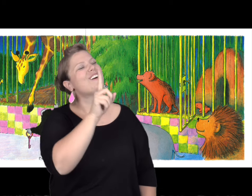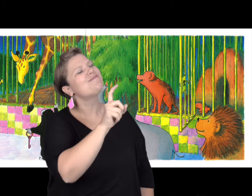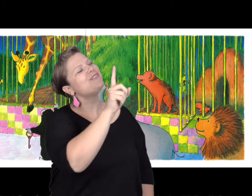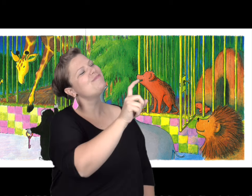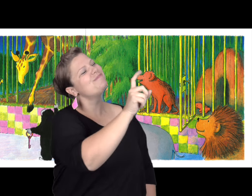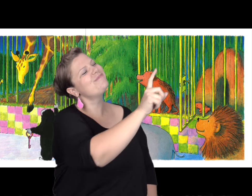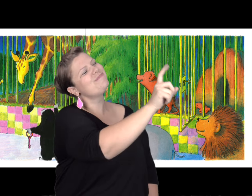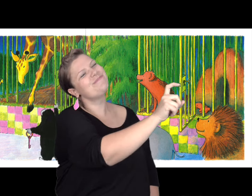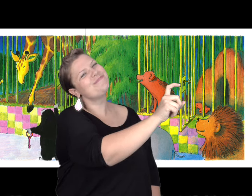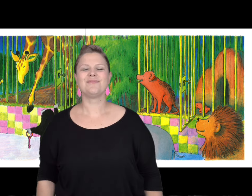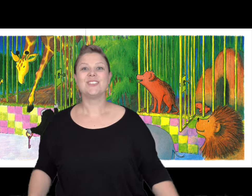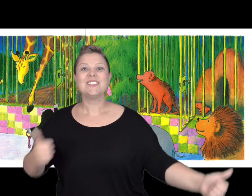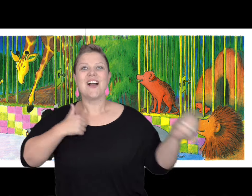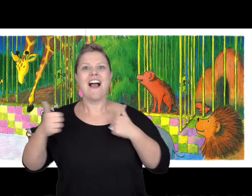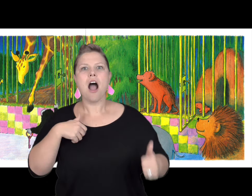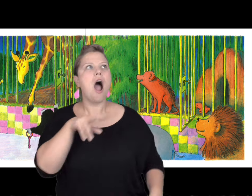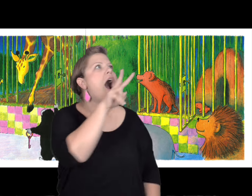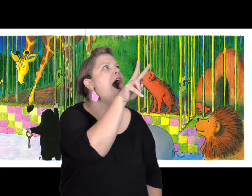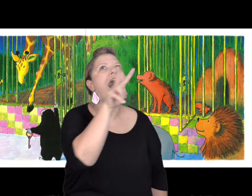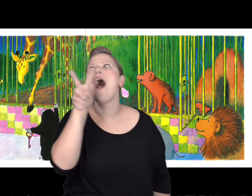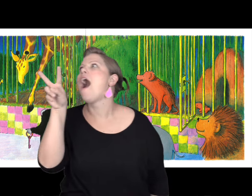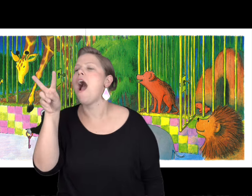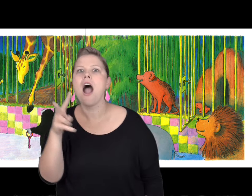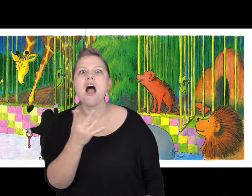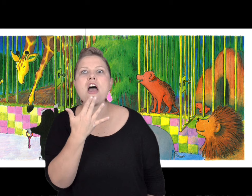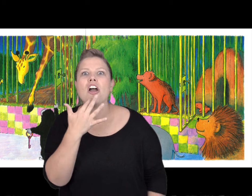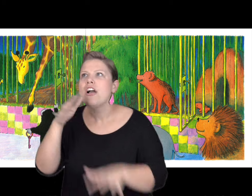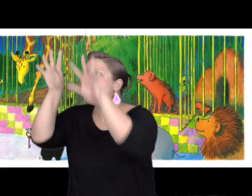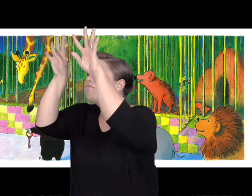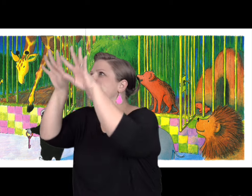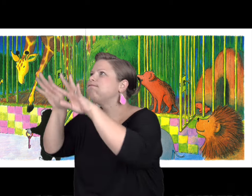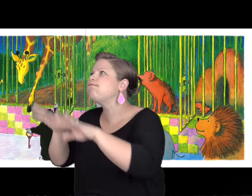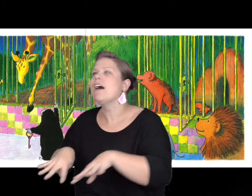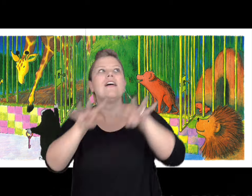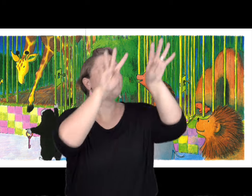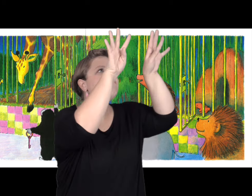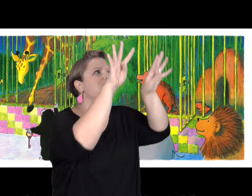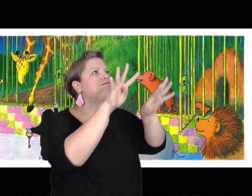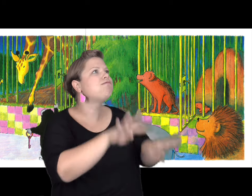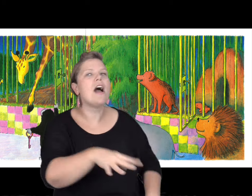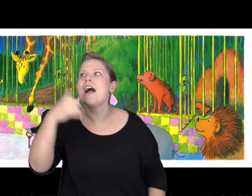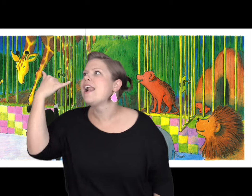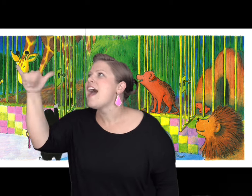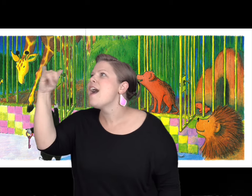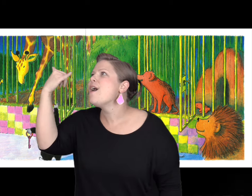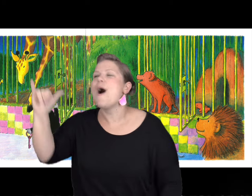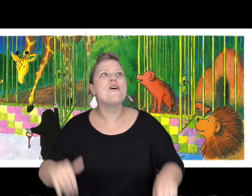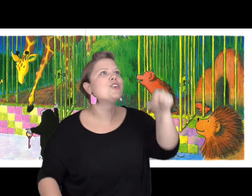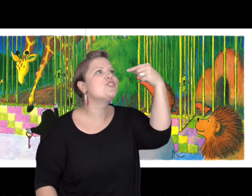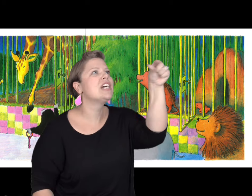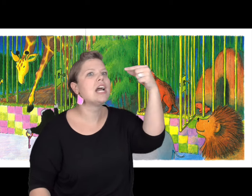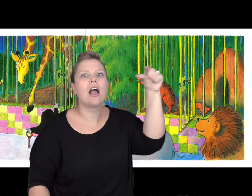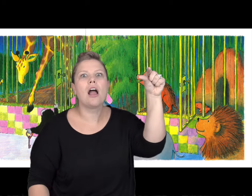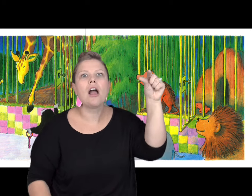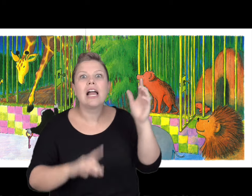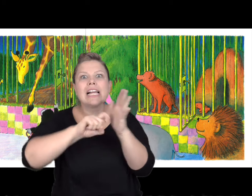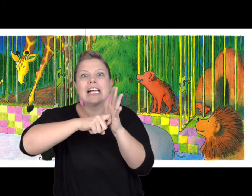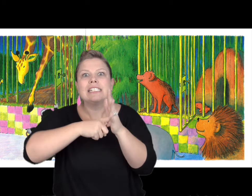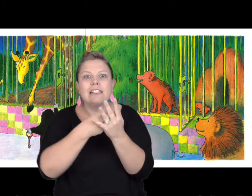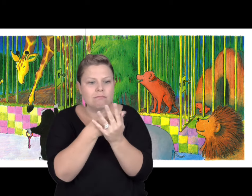giraffe. And kept walking along. The gorilla looked at the cages. There was a yellow cage and a green